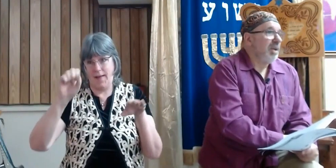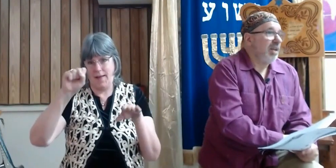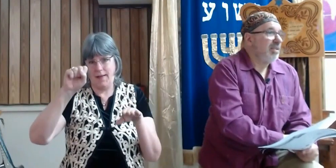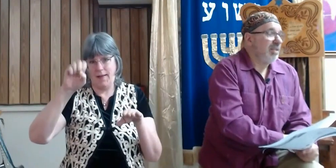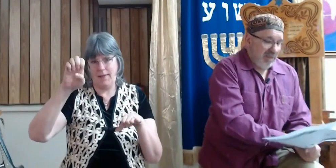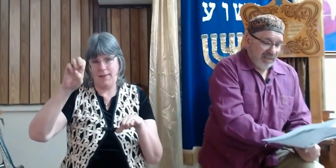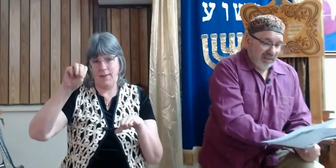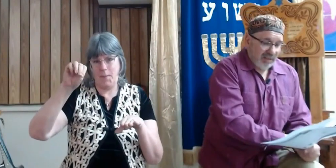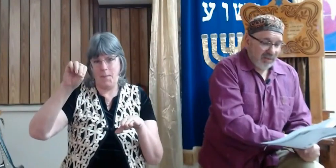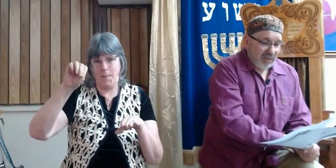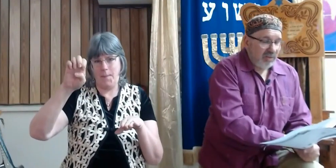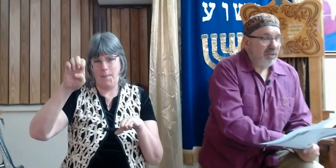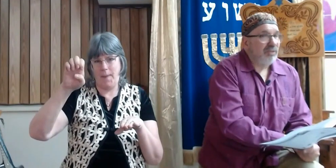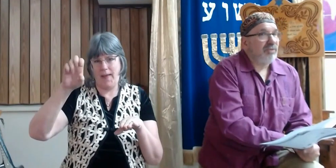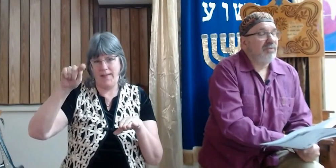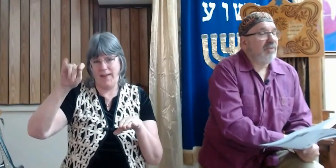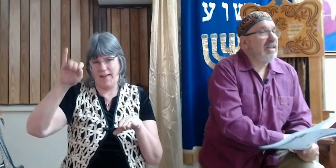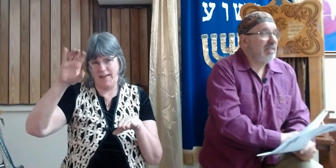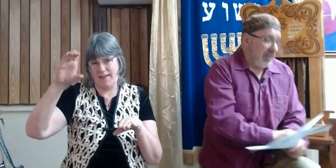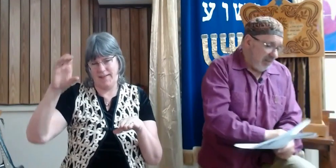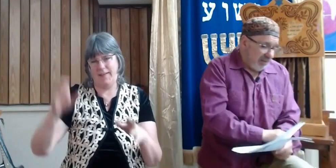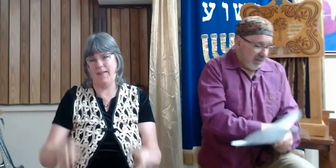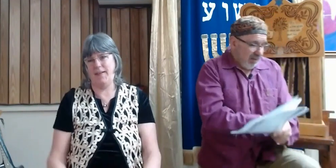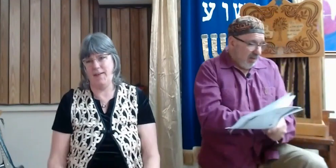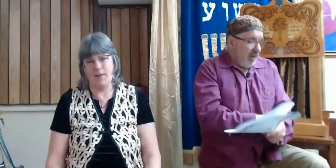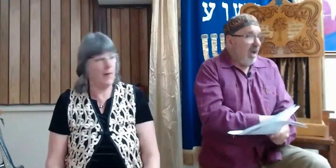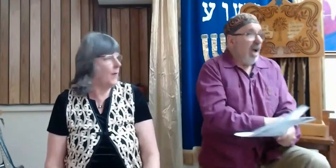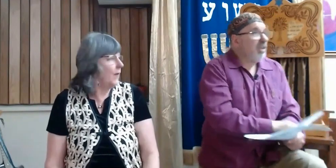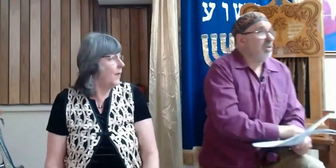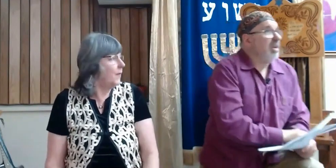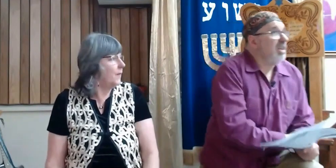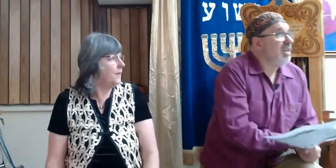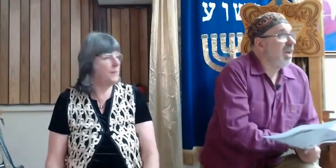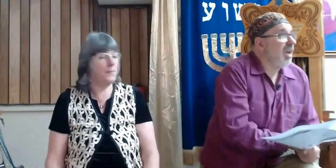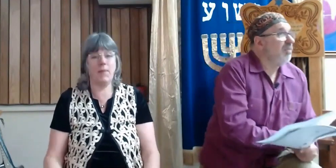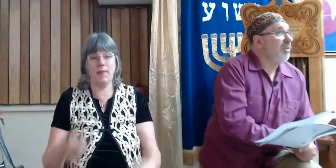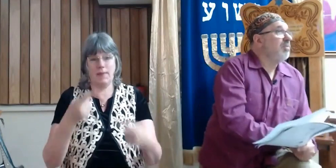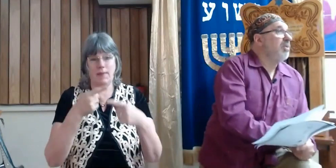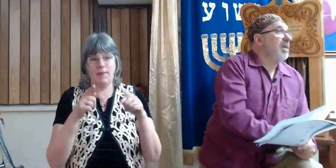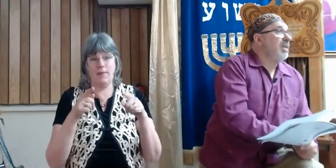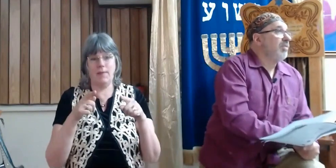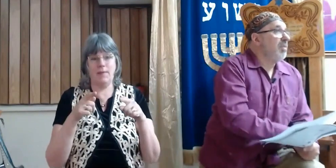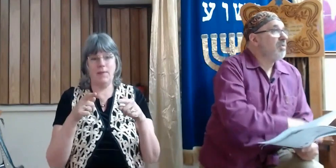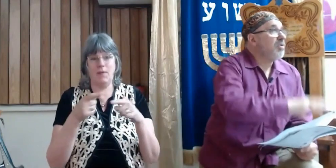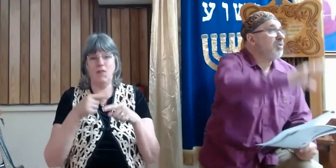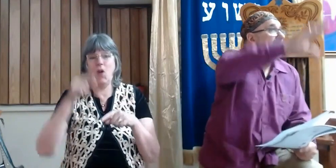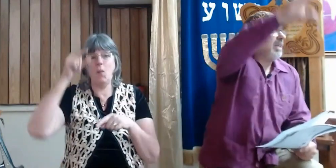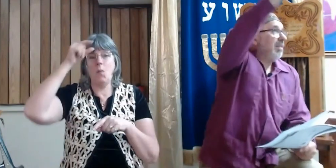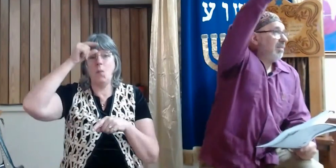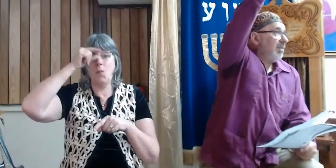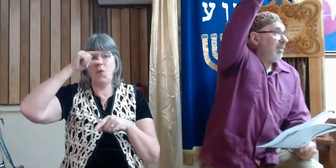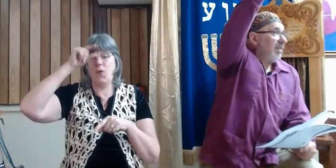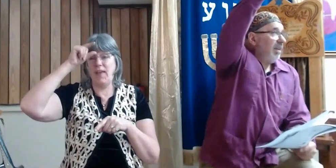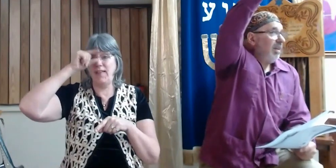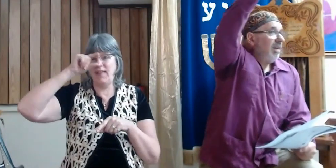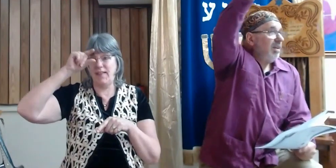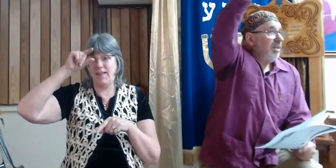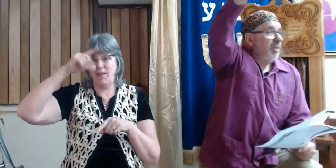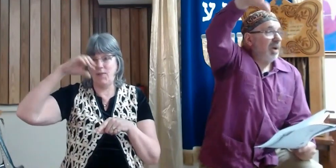They were not Semitic. The Philistines actually came from Greece, from Crete.